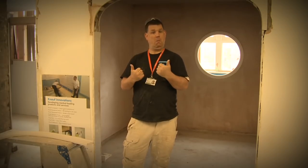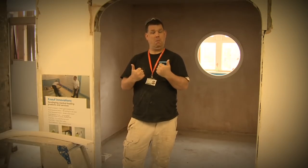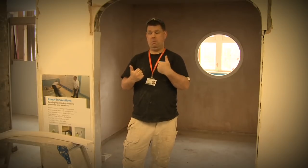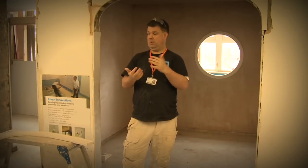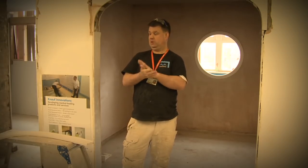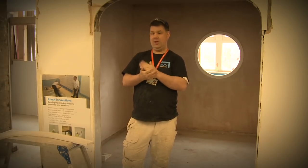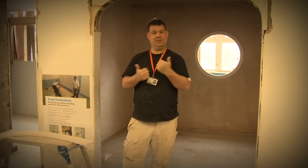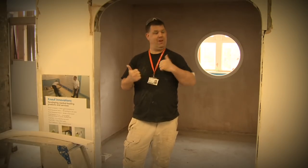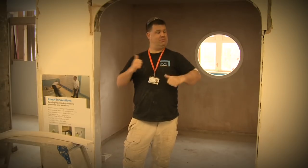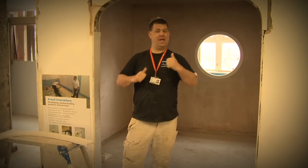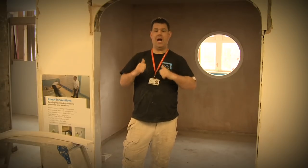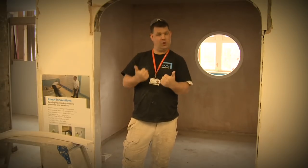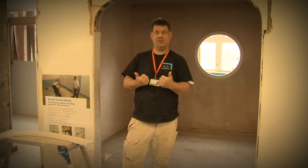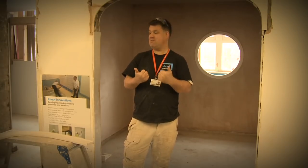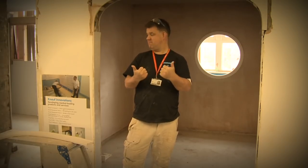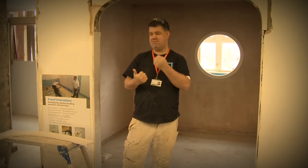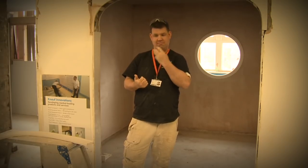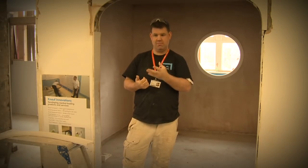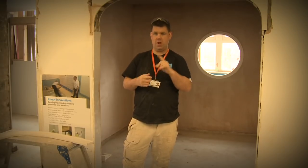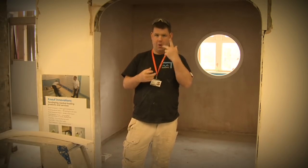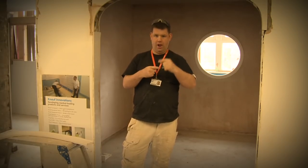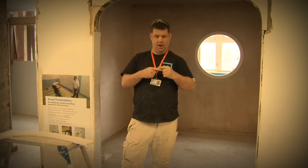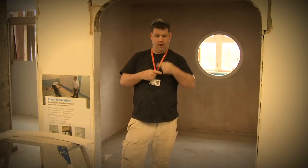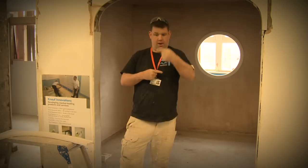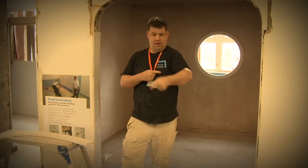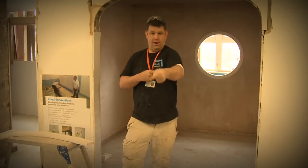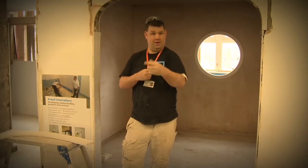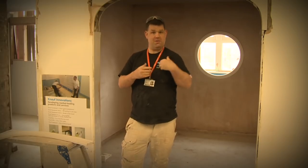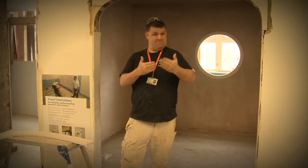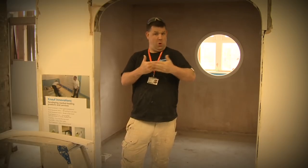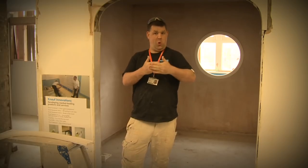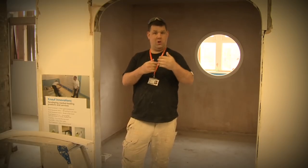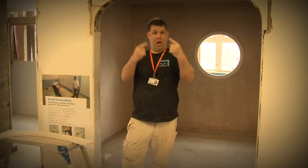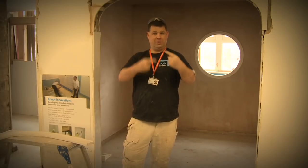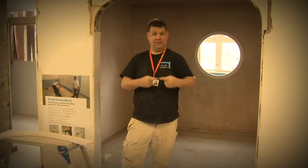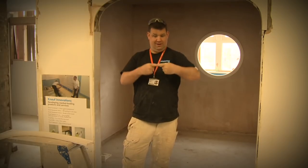Humber region and I came second. I can tell you I was very pleased with that and I was quite proud of myself.